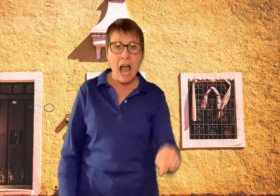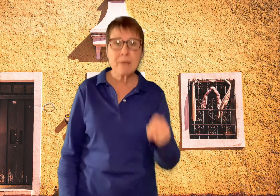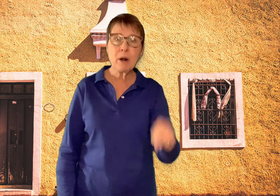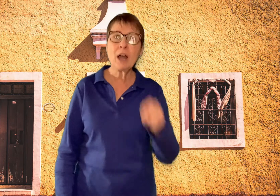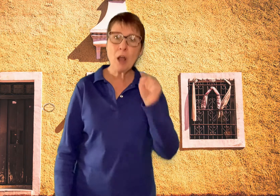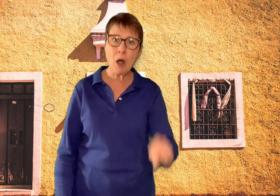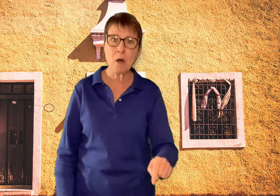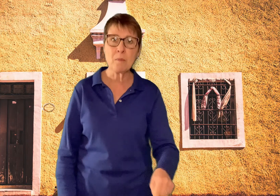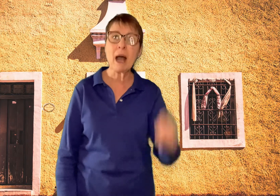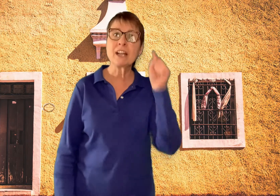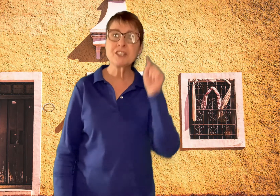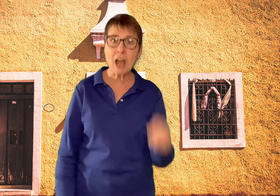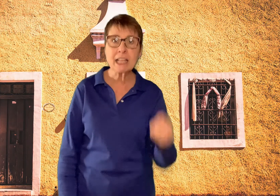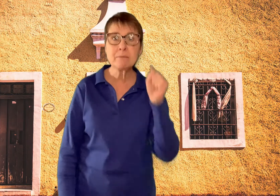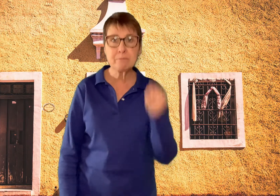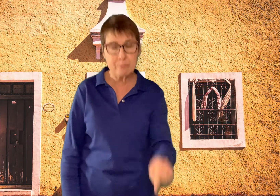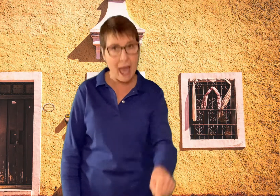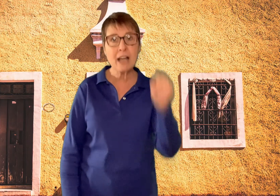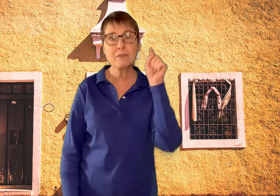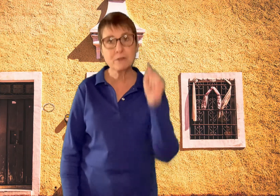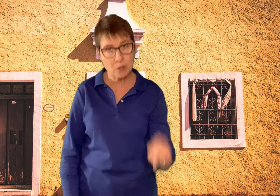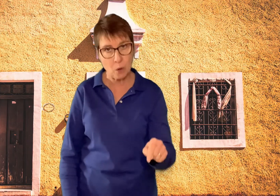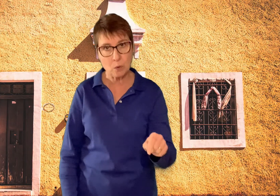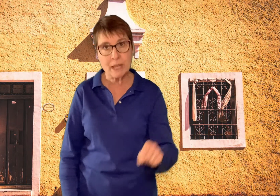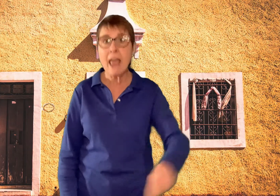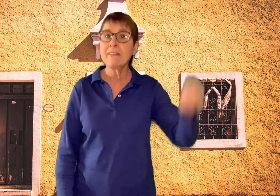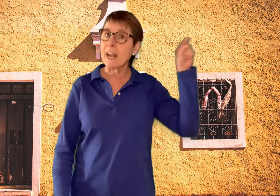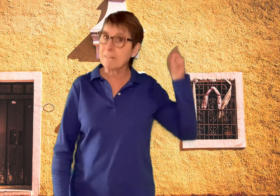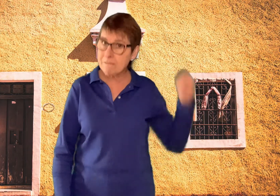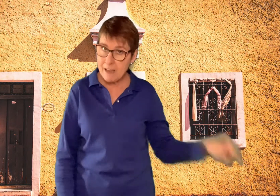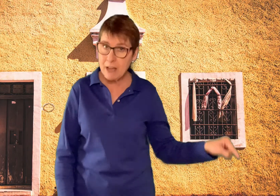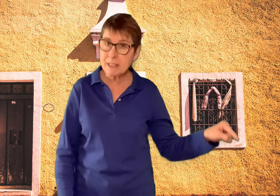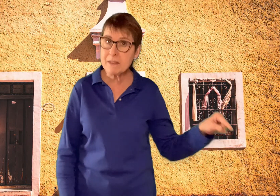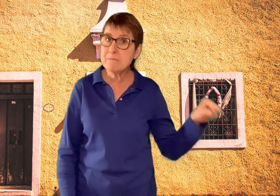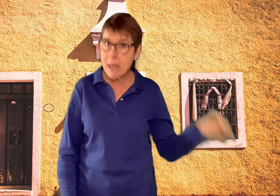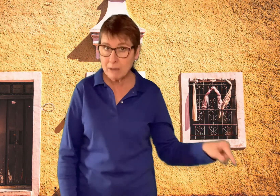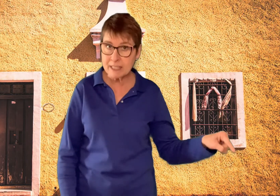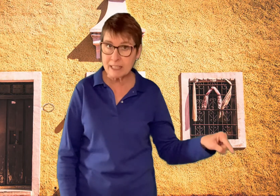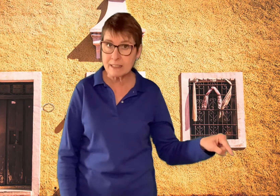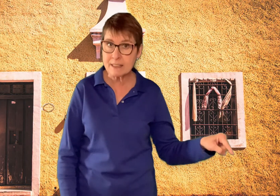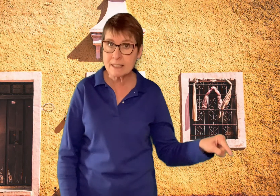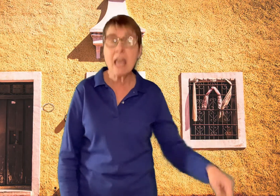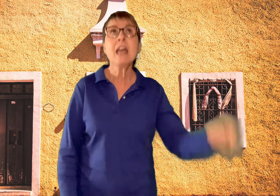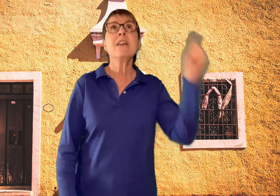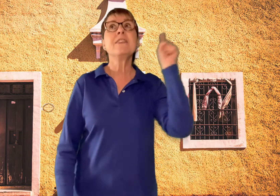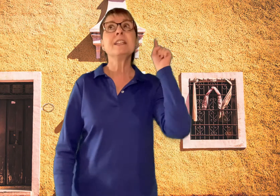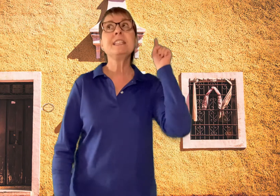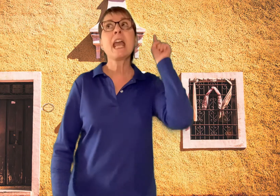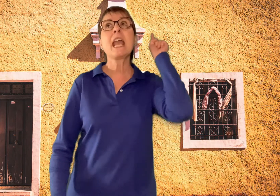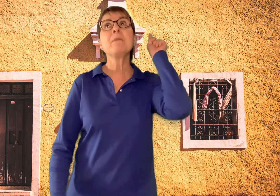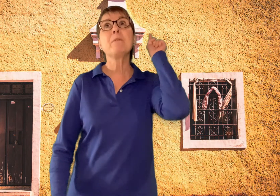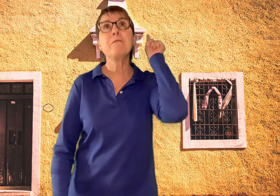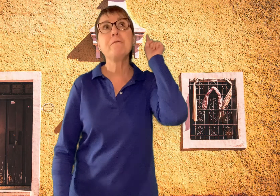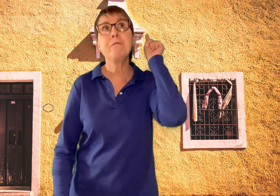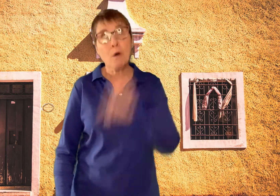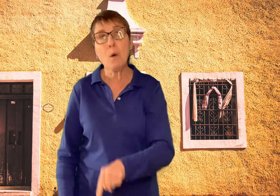brought home a giant bag of gold that I found in the mountains the day before